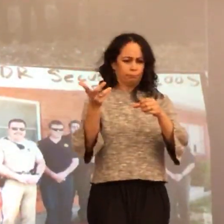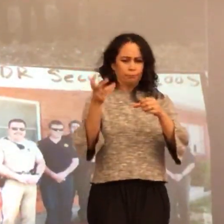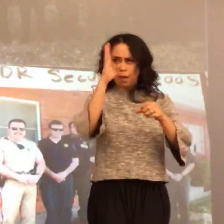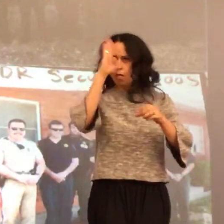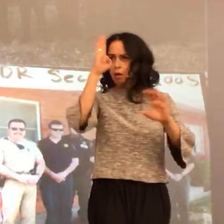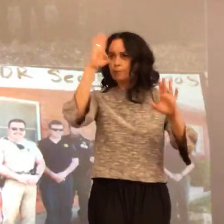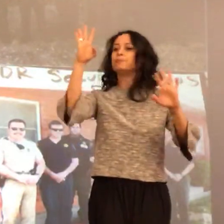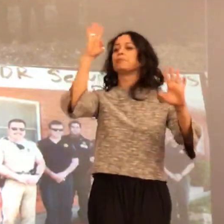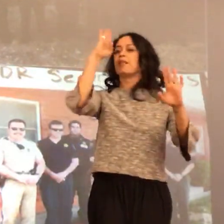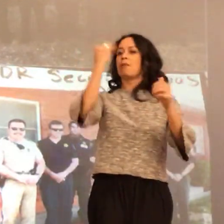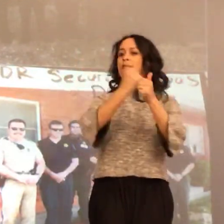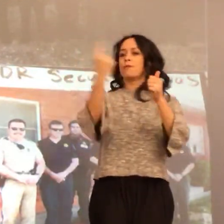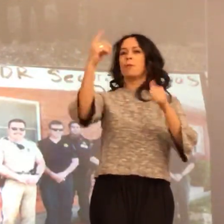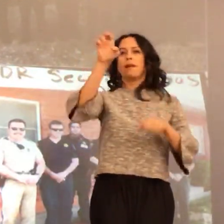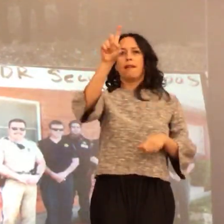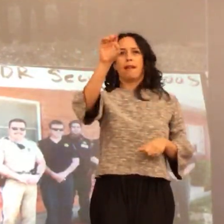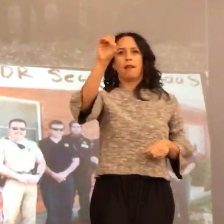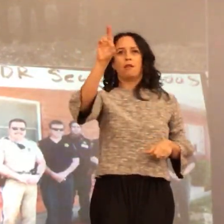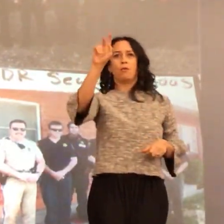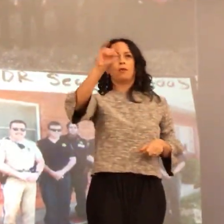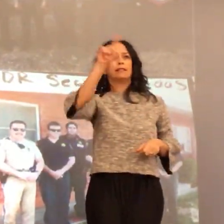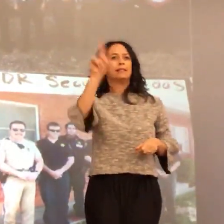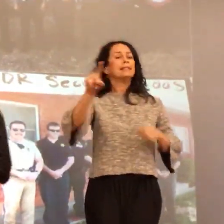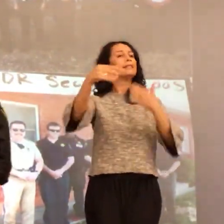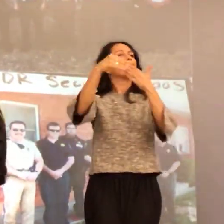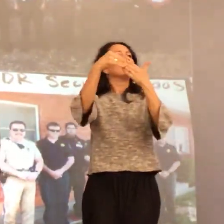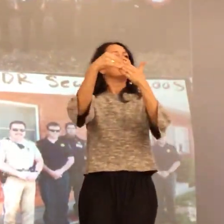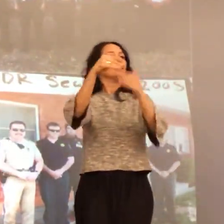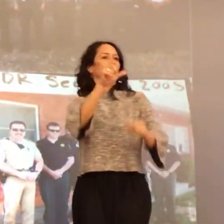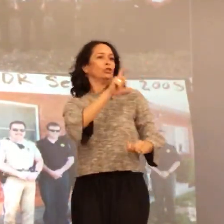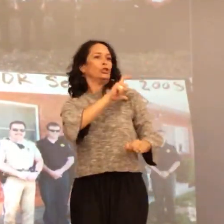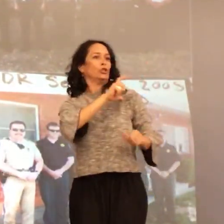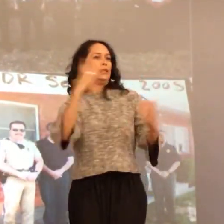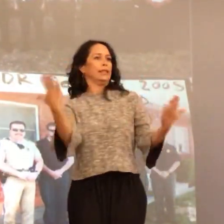Hello. Hello, everyone. My name Ed Ortiz. I'm the lead security guard here at the school.